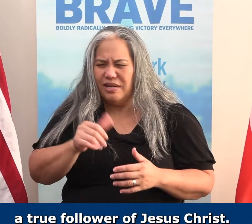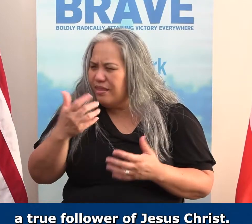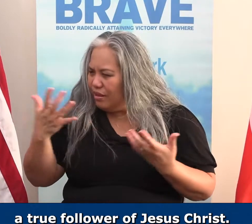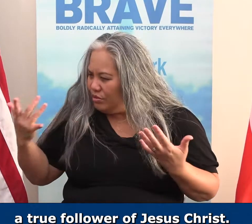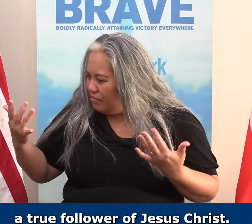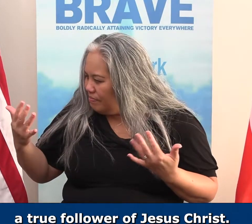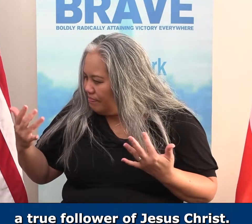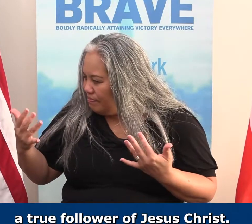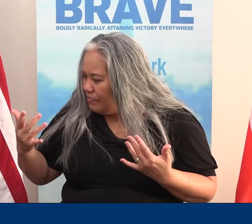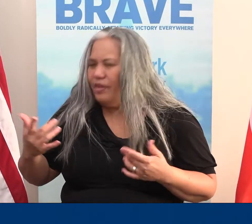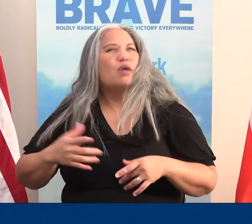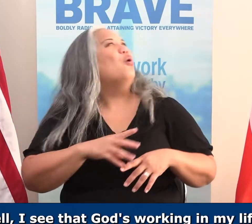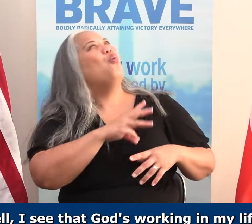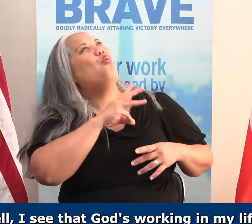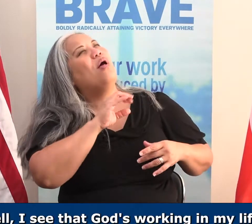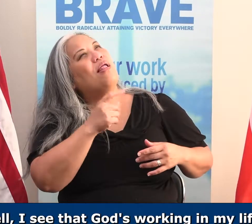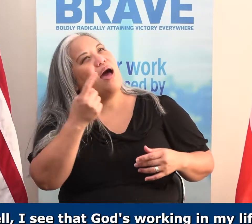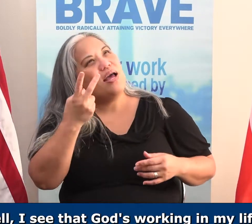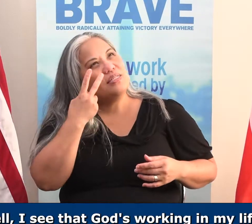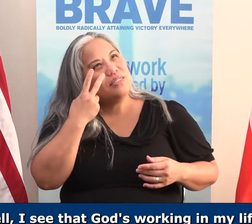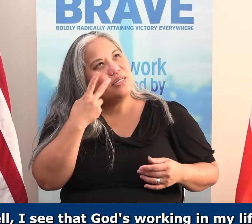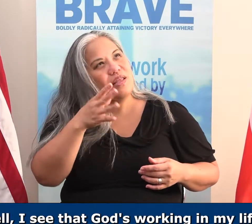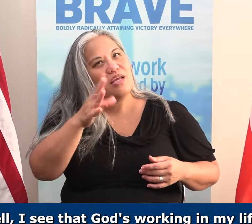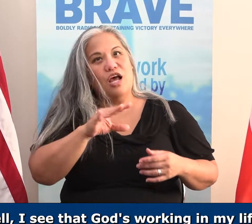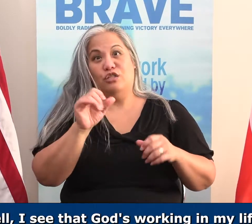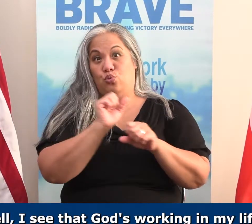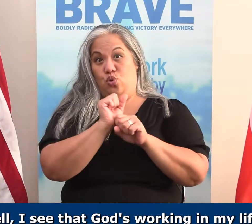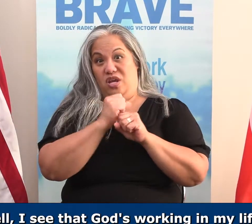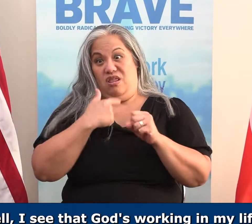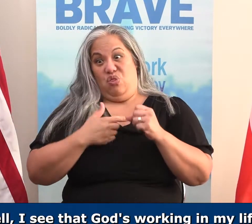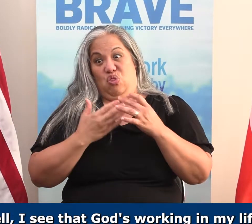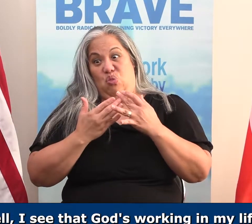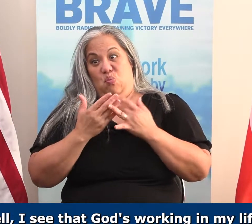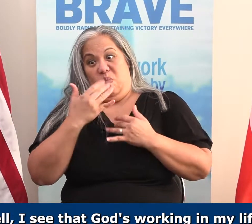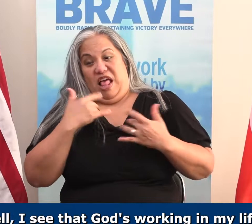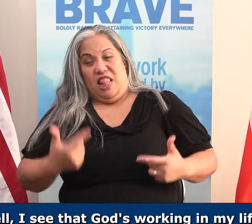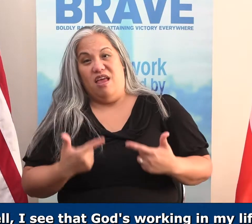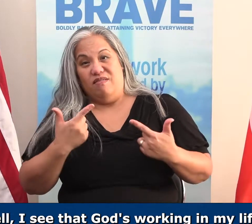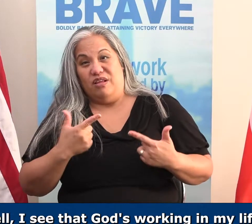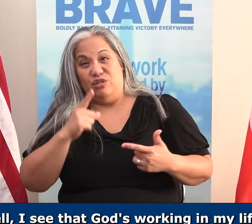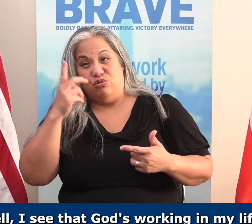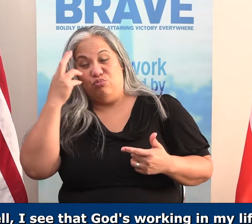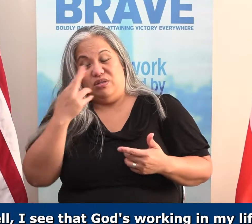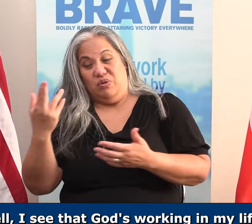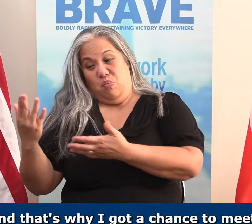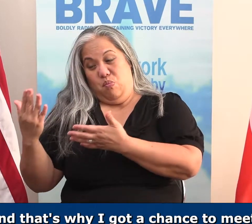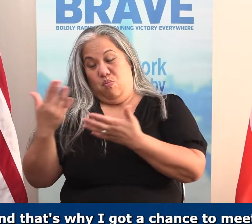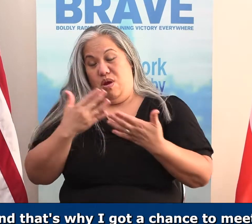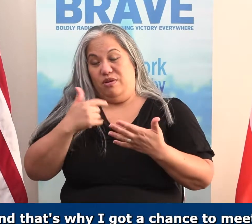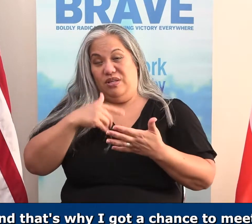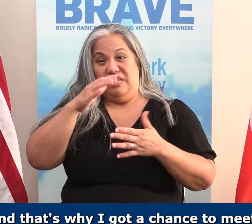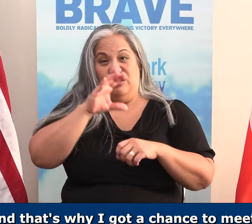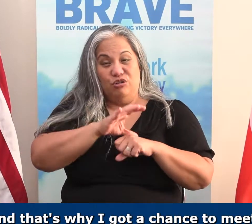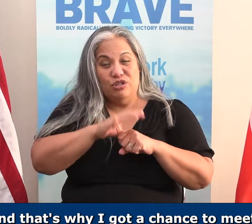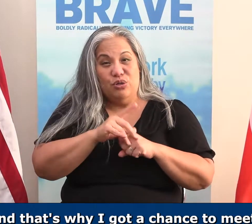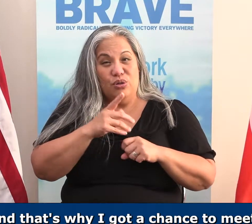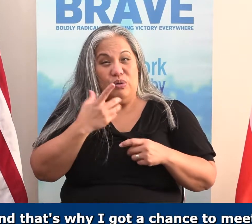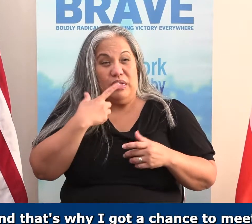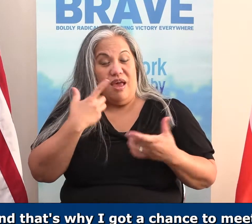else stick out? Well, I see that God's working in my life, and that's why He brought me to this church. And that's why I got a chance to meet